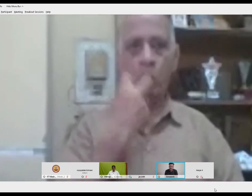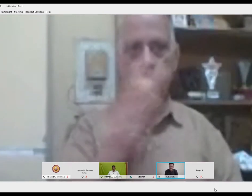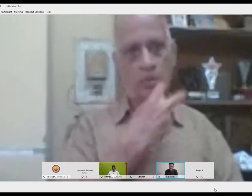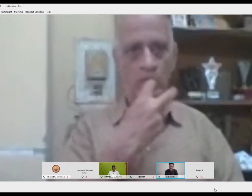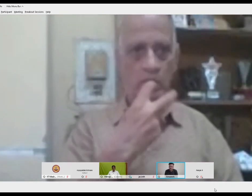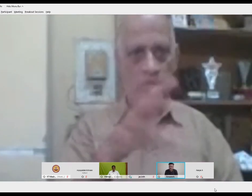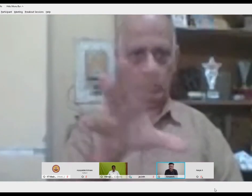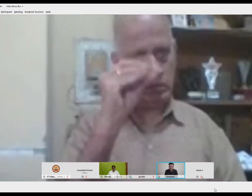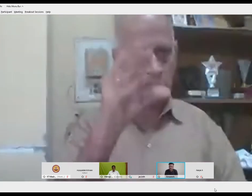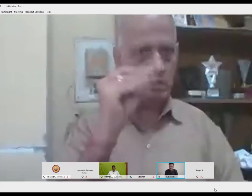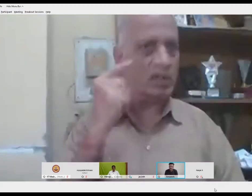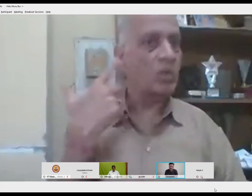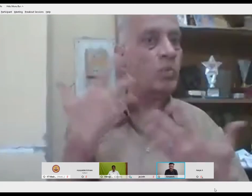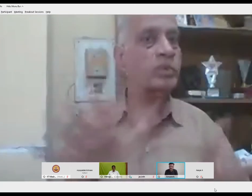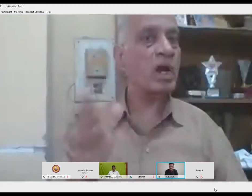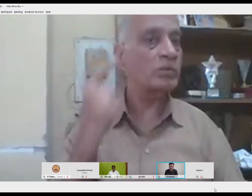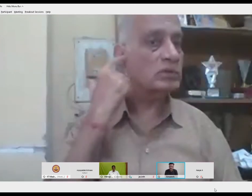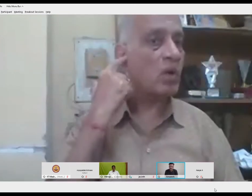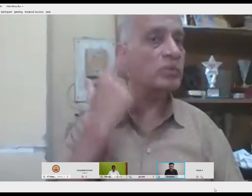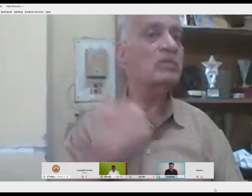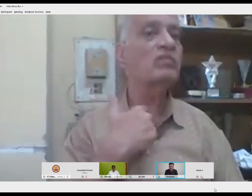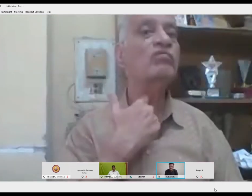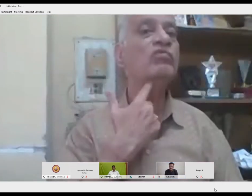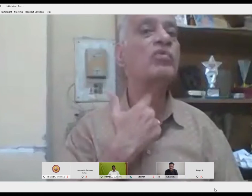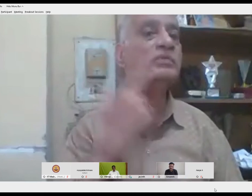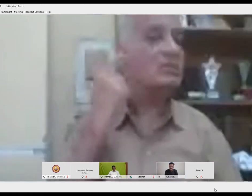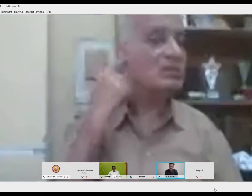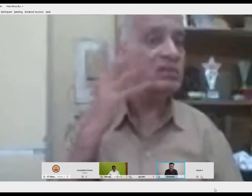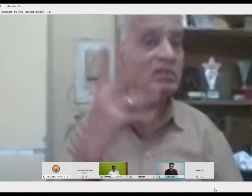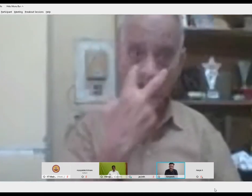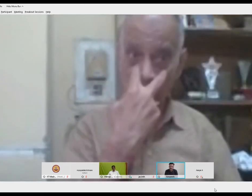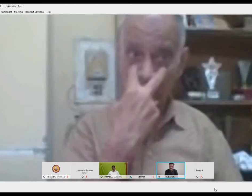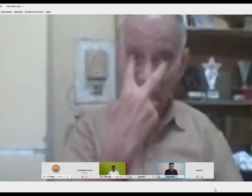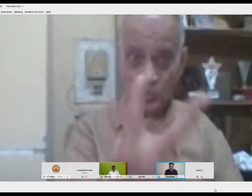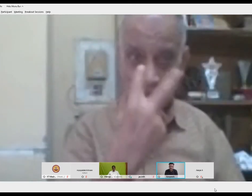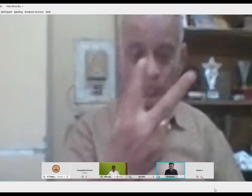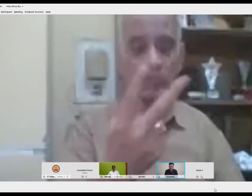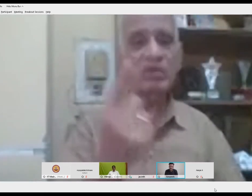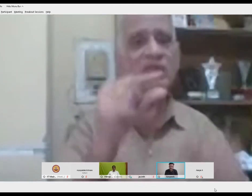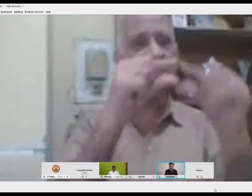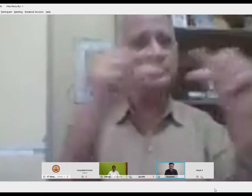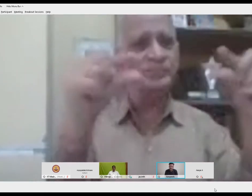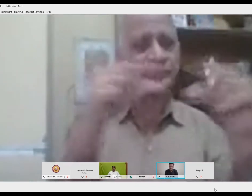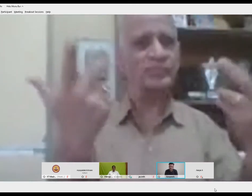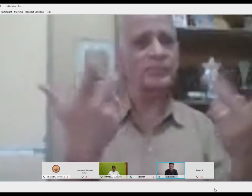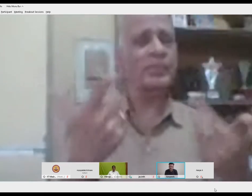for example in oral method so we can't hear the voices